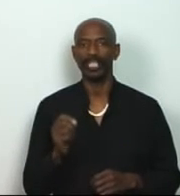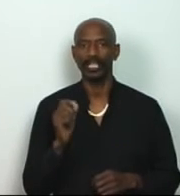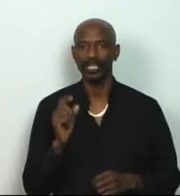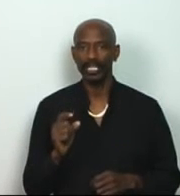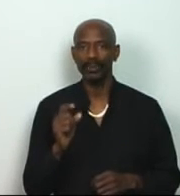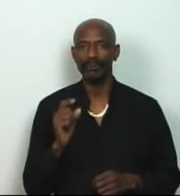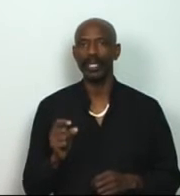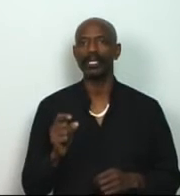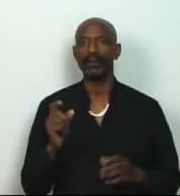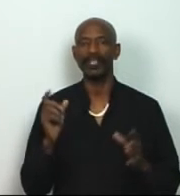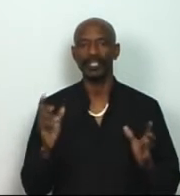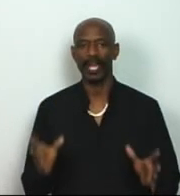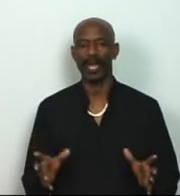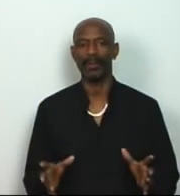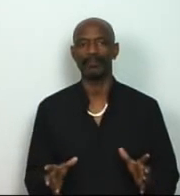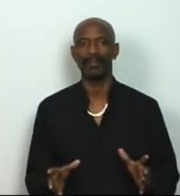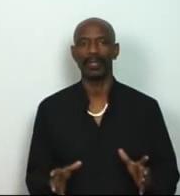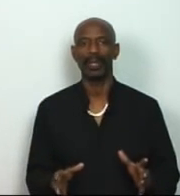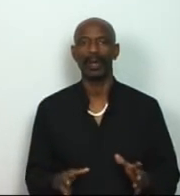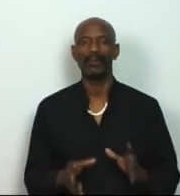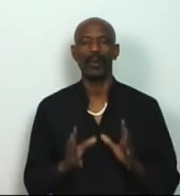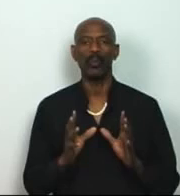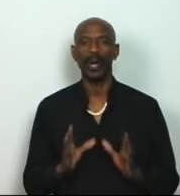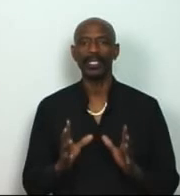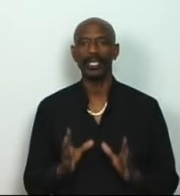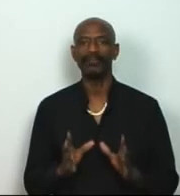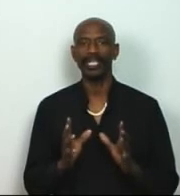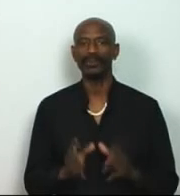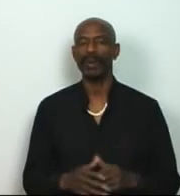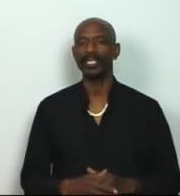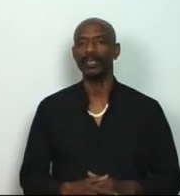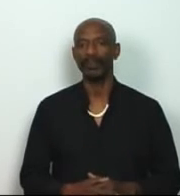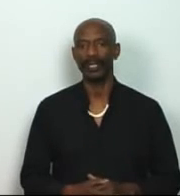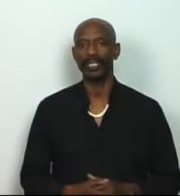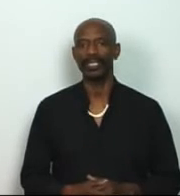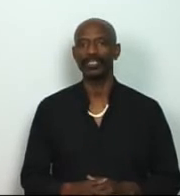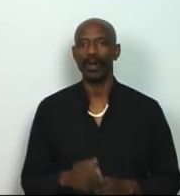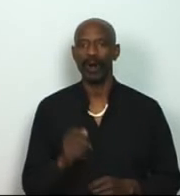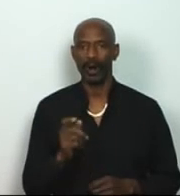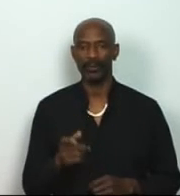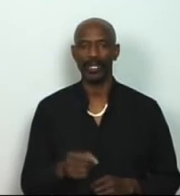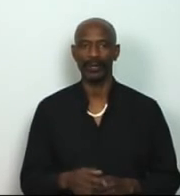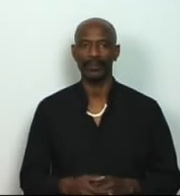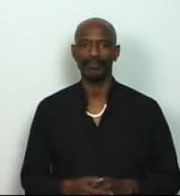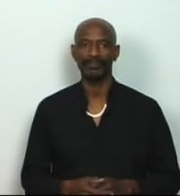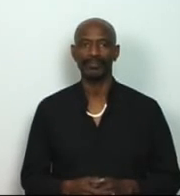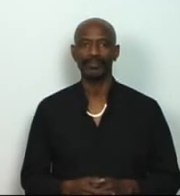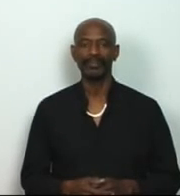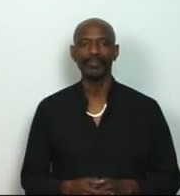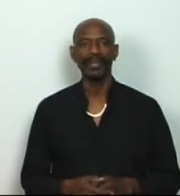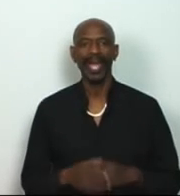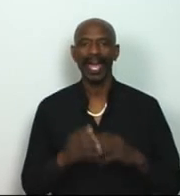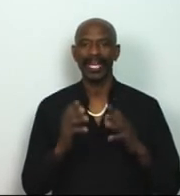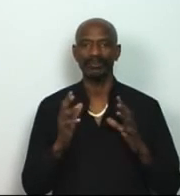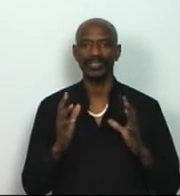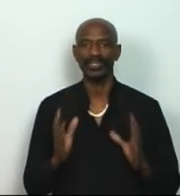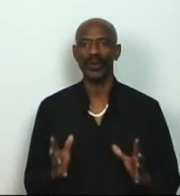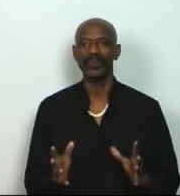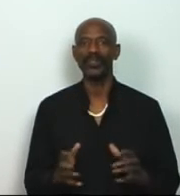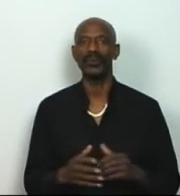a little bit of your time. But what if these possibilities are real? I am certain you